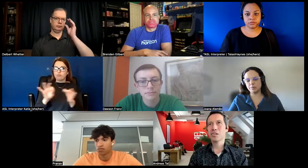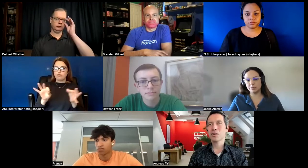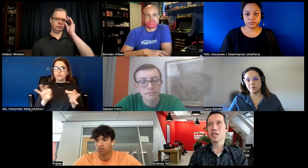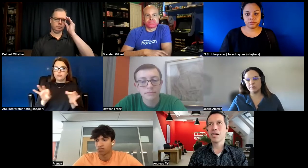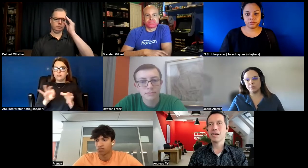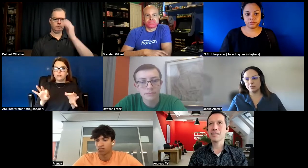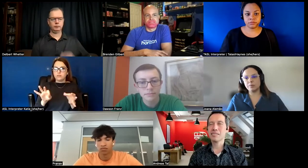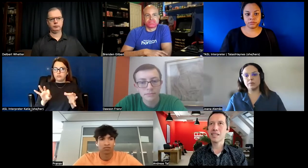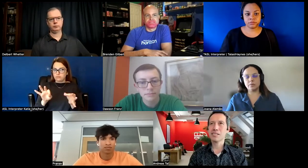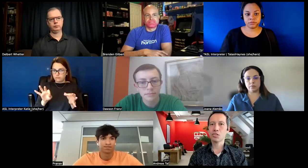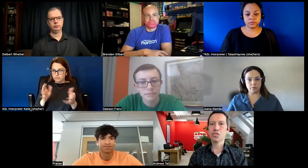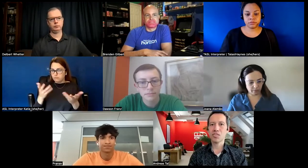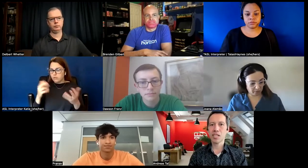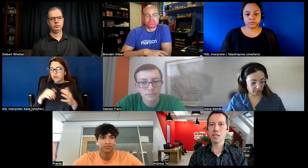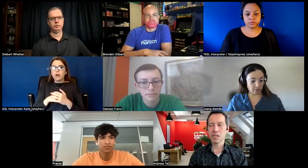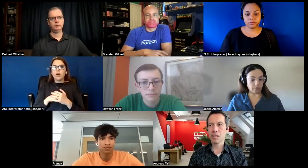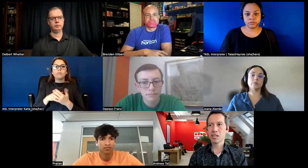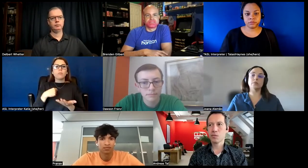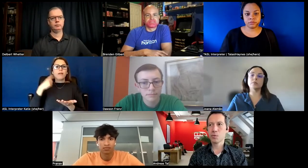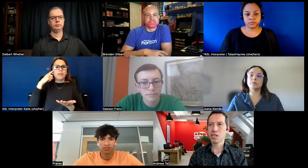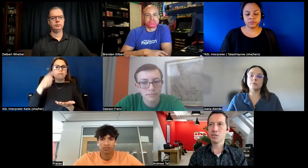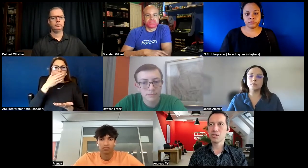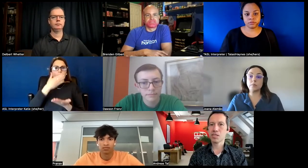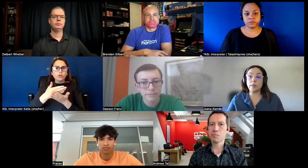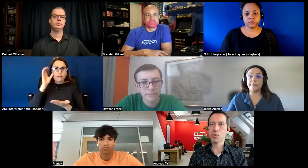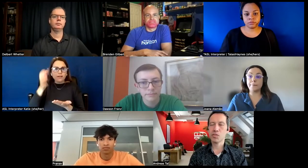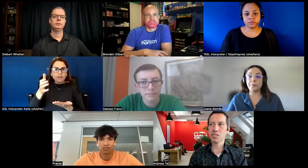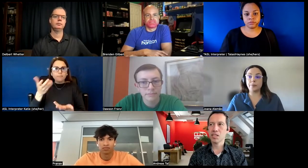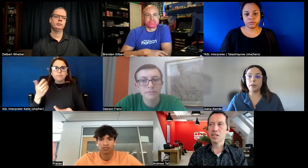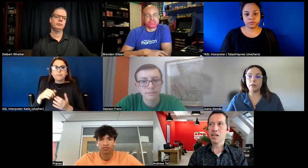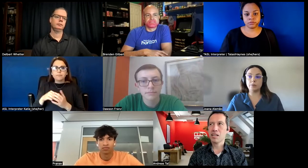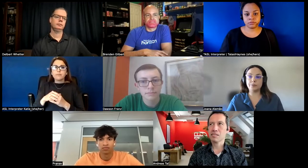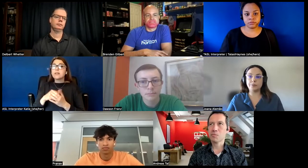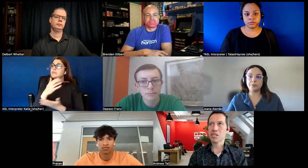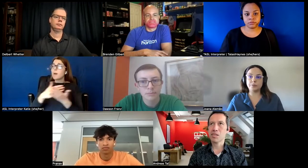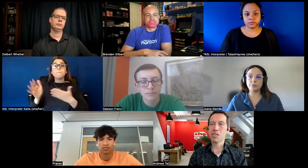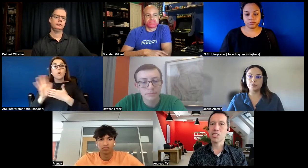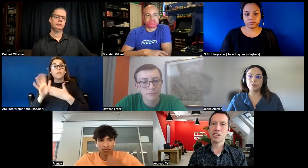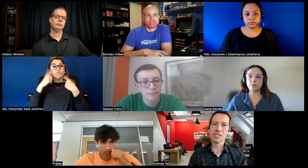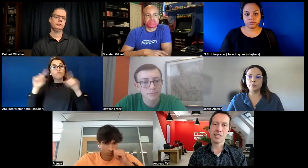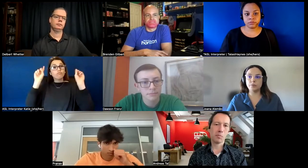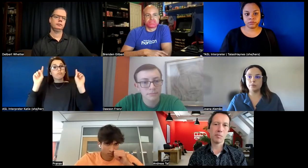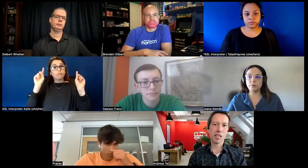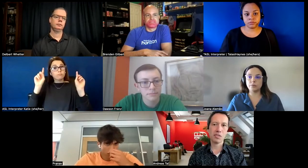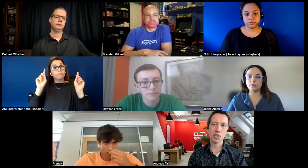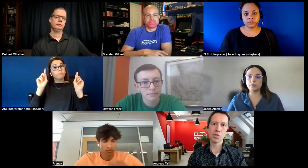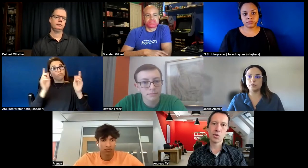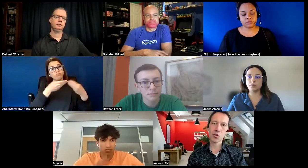and i think that's that's a good concept uh it worked out on some movies and something similar i think may be beneficial also